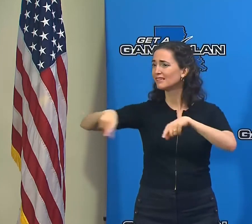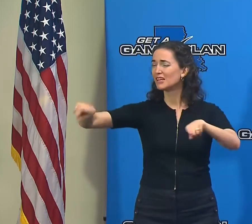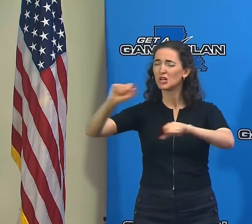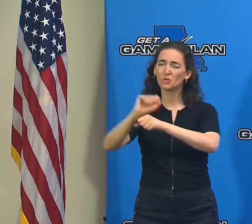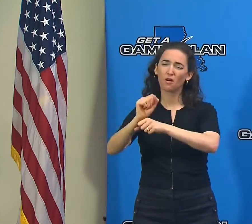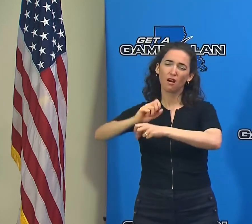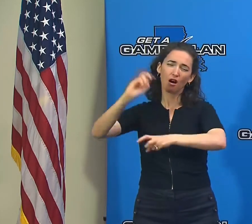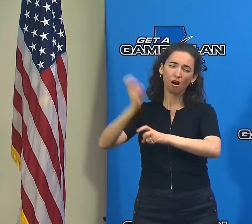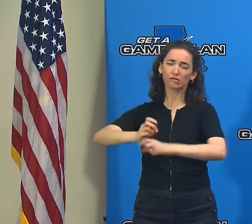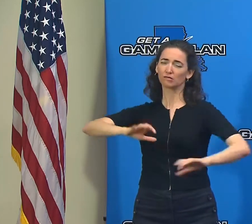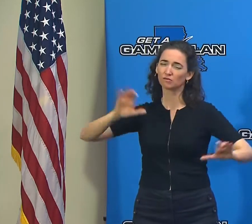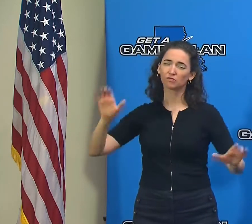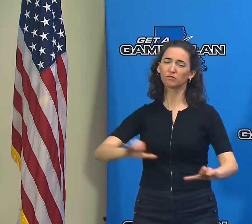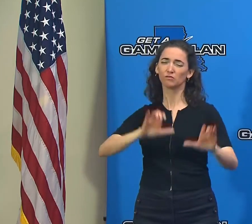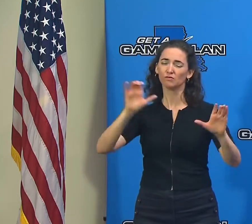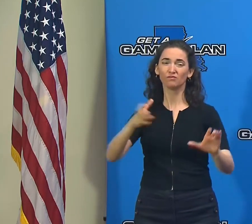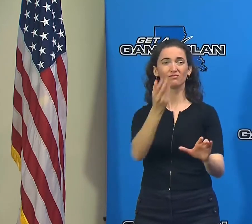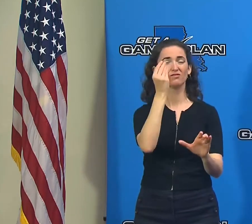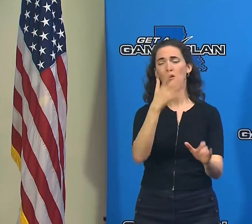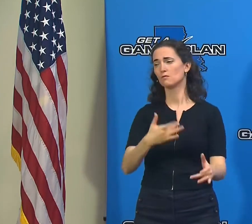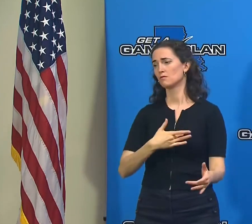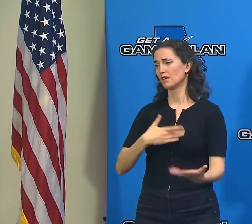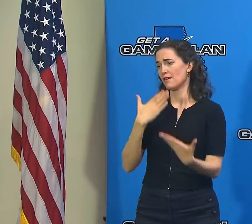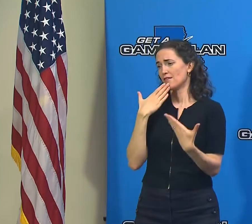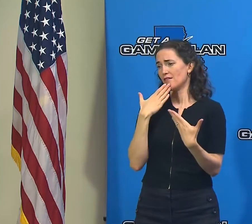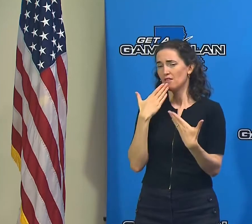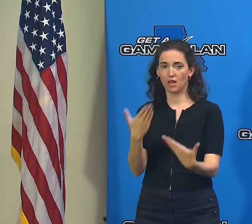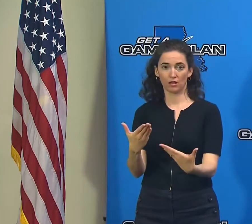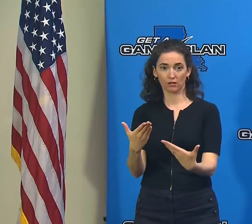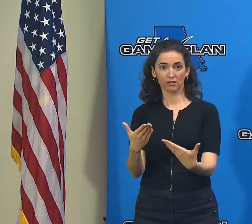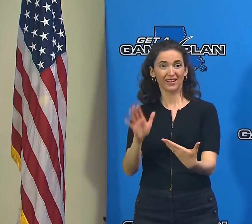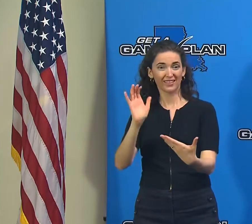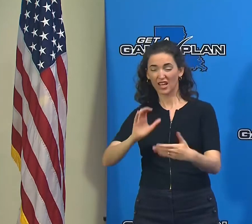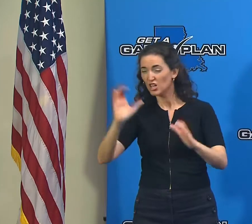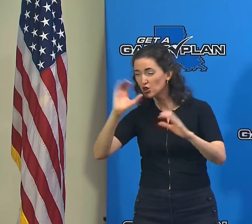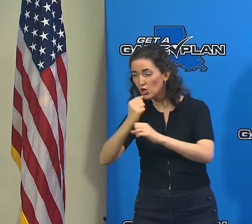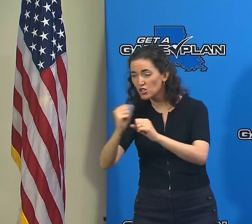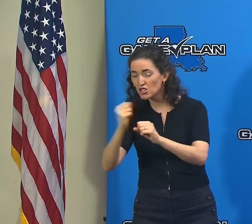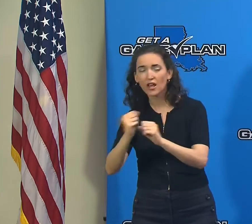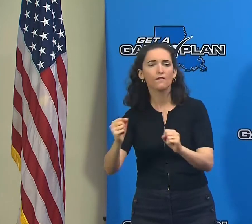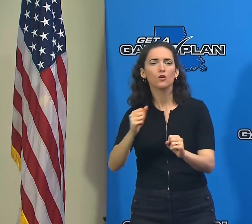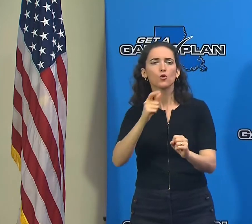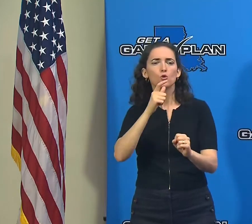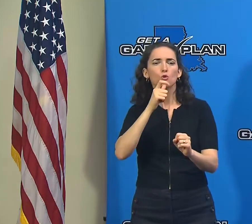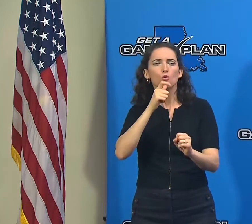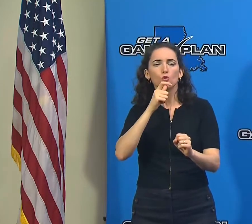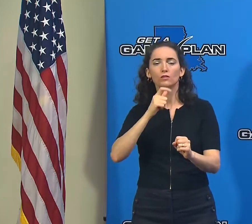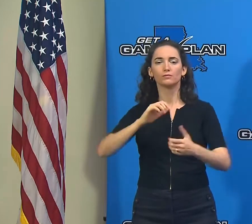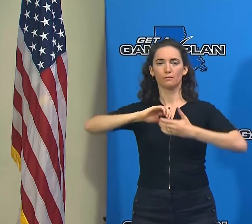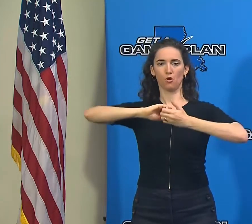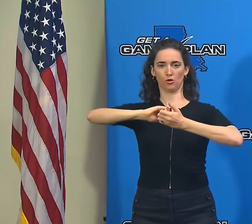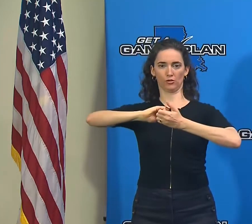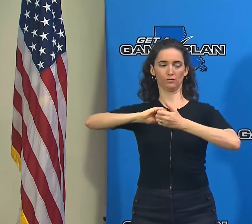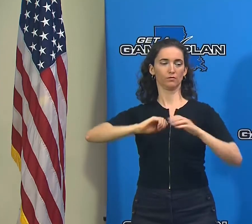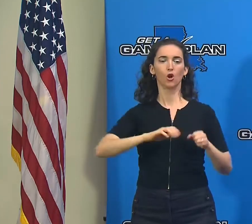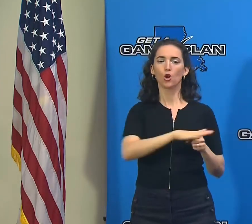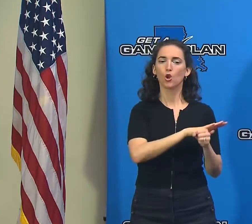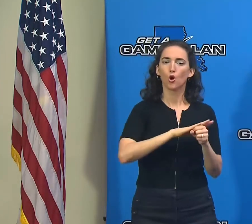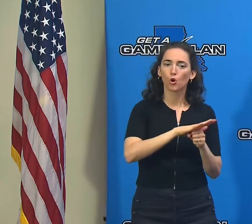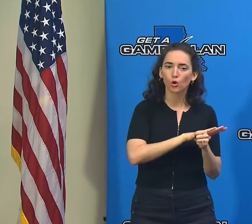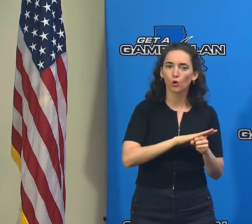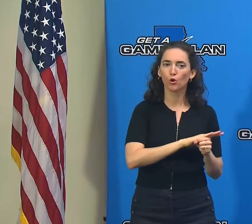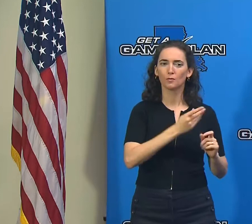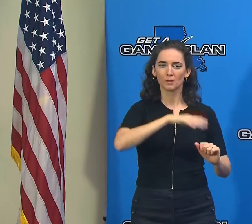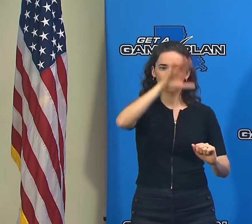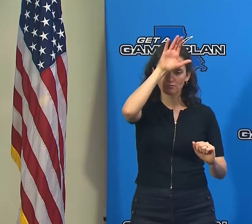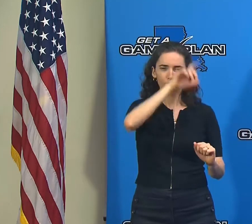happen. And this really has been a partnership between the local level first responders, states. The